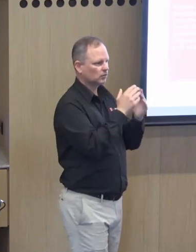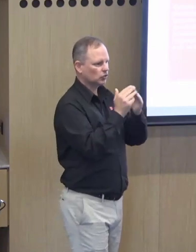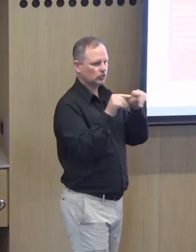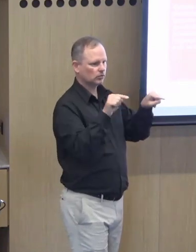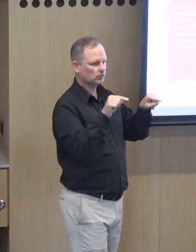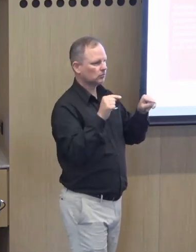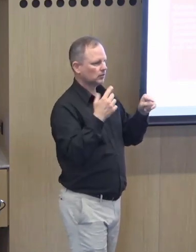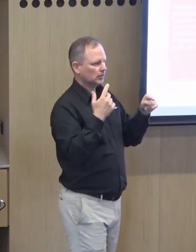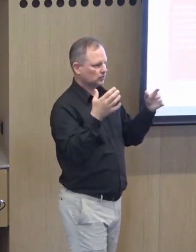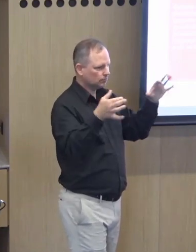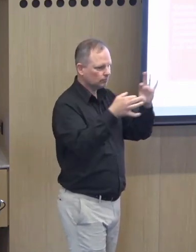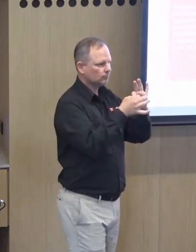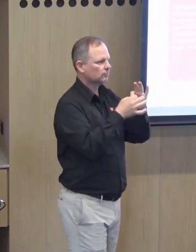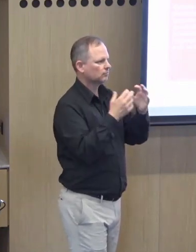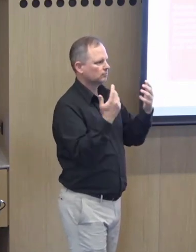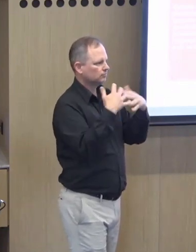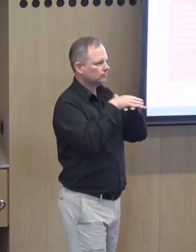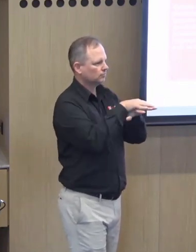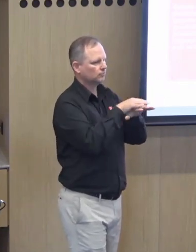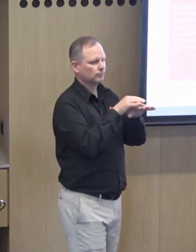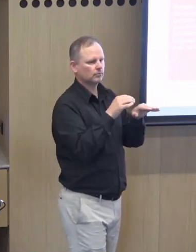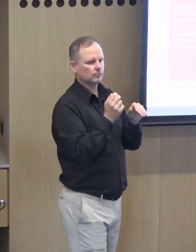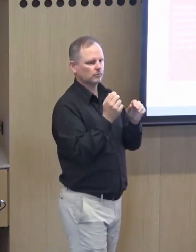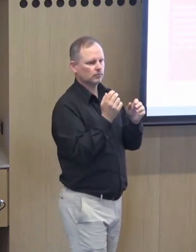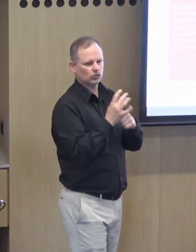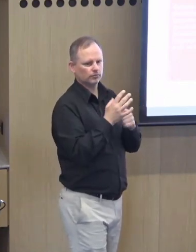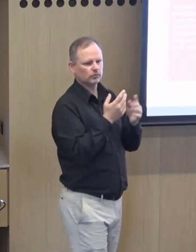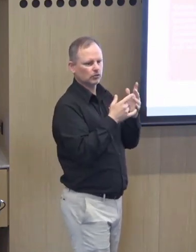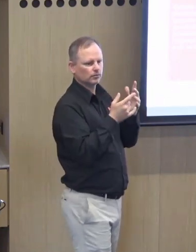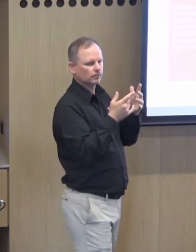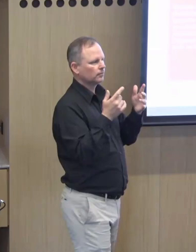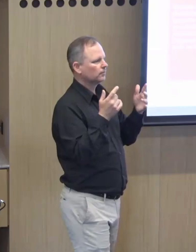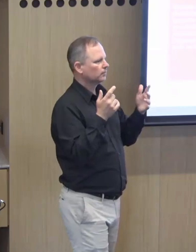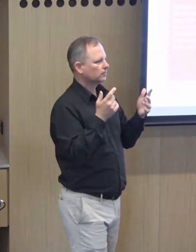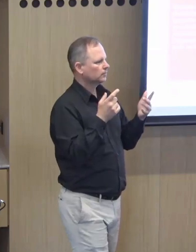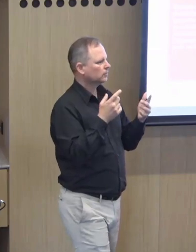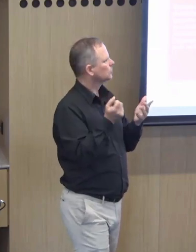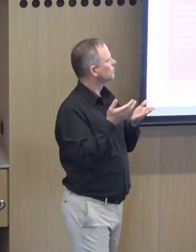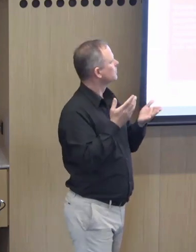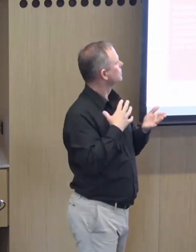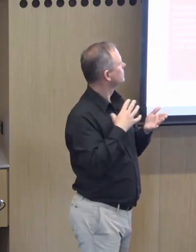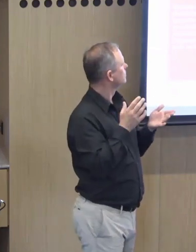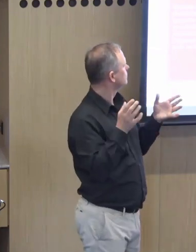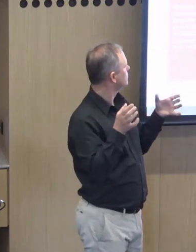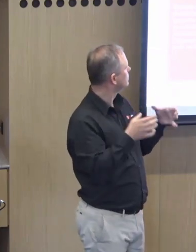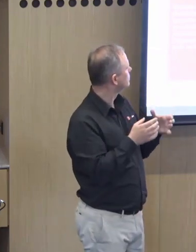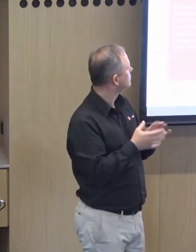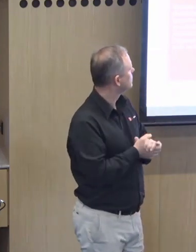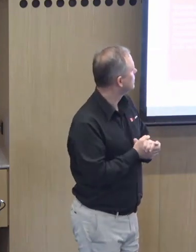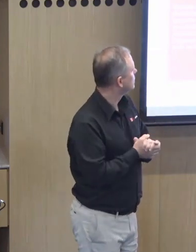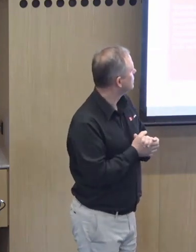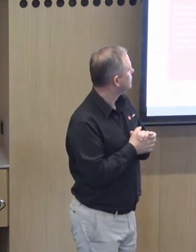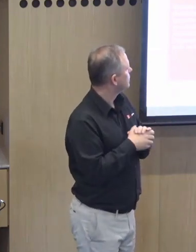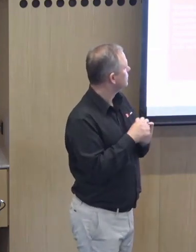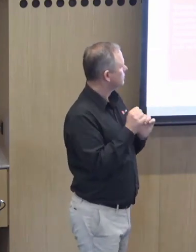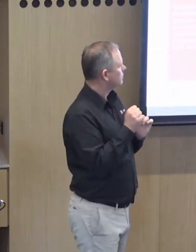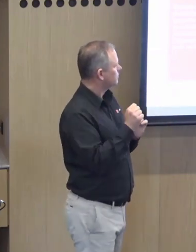And of course, it's important that families and community members are integrated in a way so that it's holistic. That's an important consideration too.